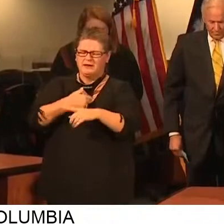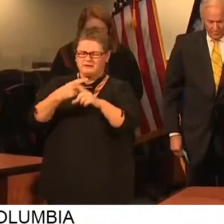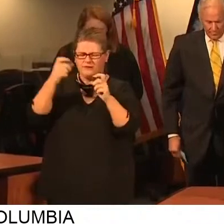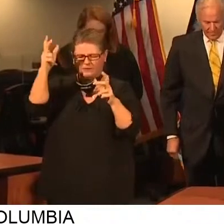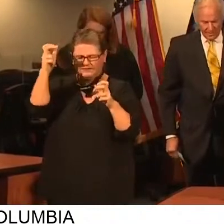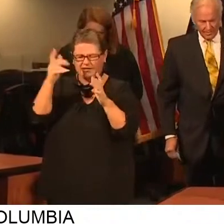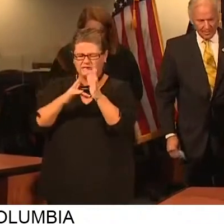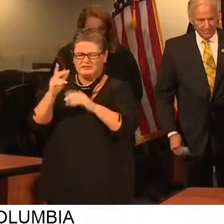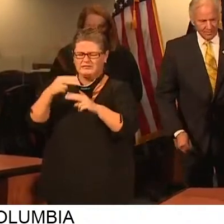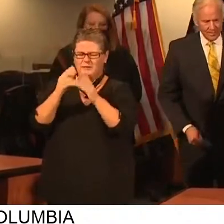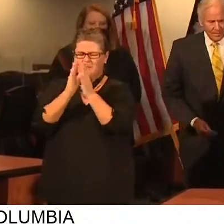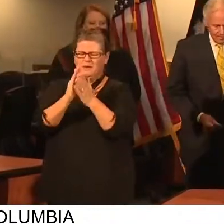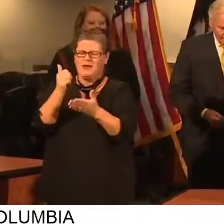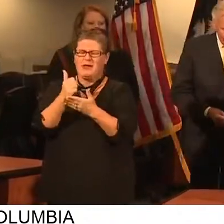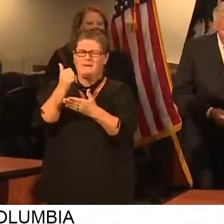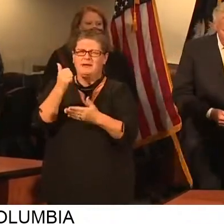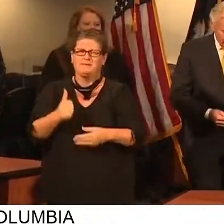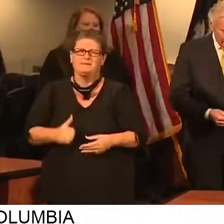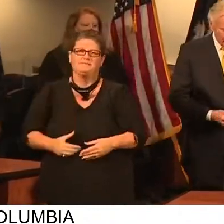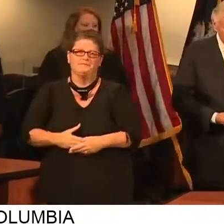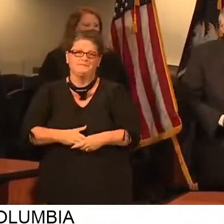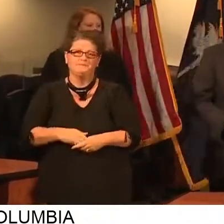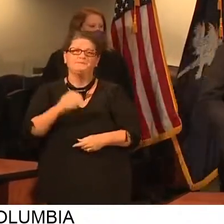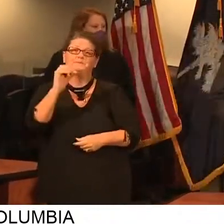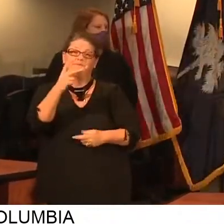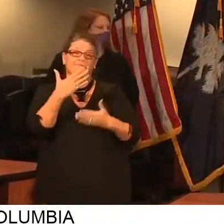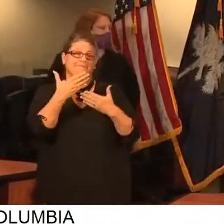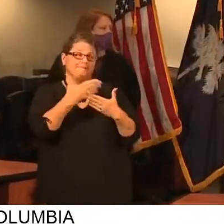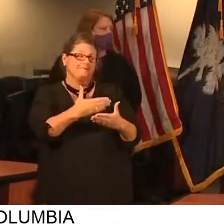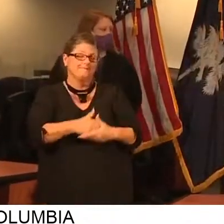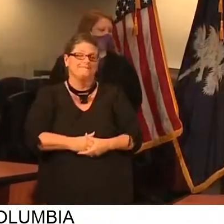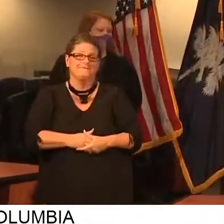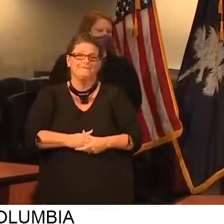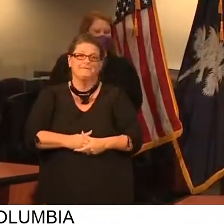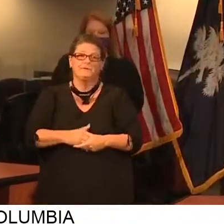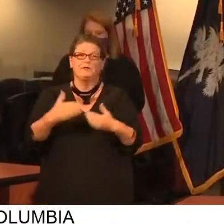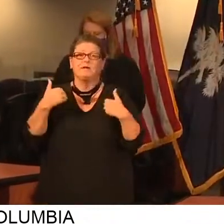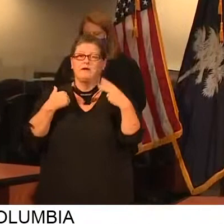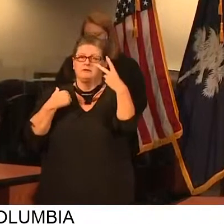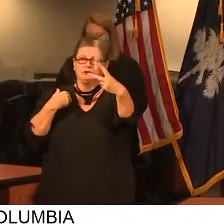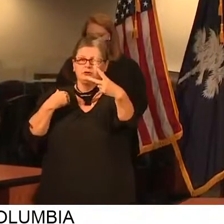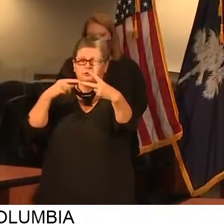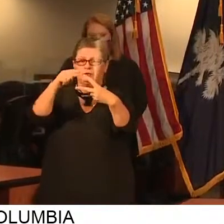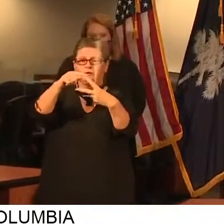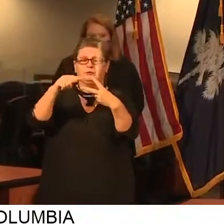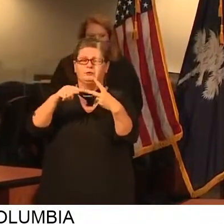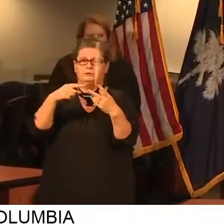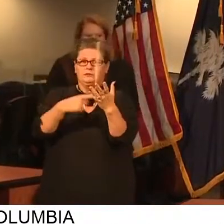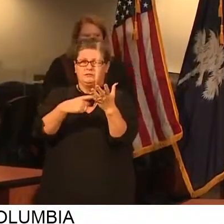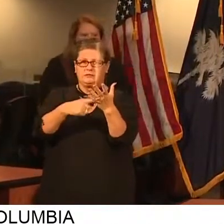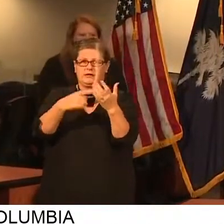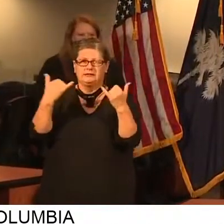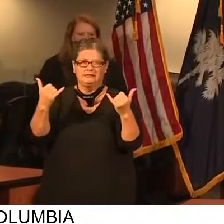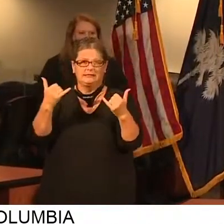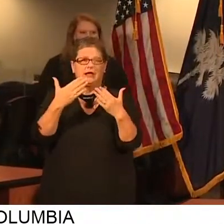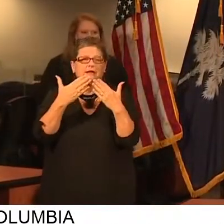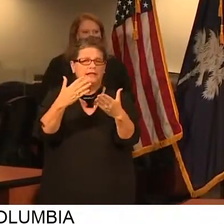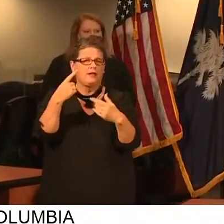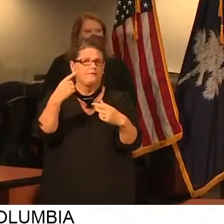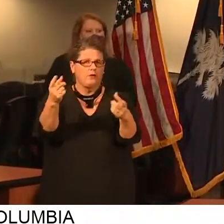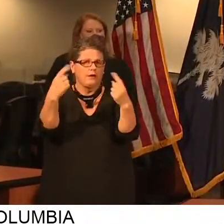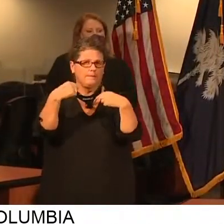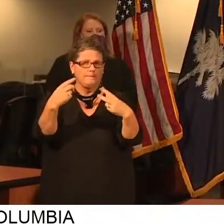pray. Amen. Thank you, Chaplain. We have two things to talk about today, and we appreciate you